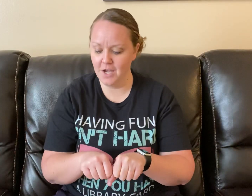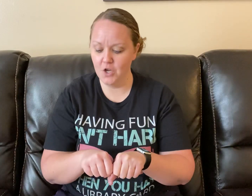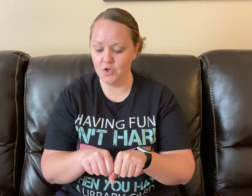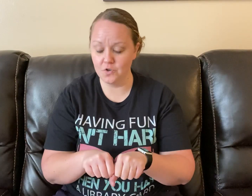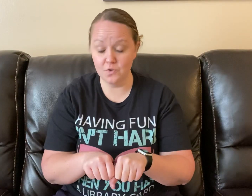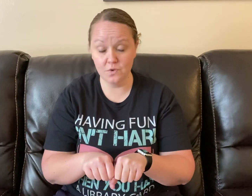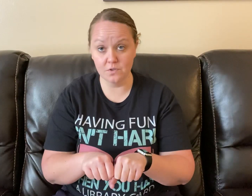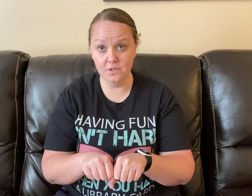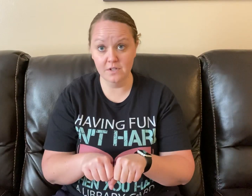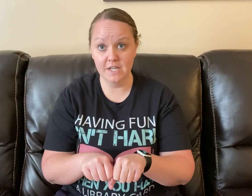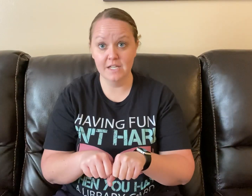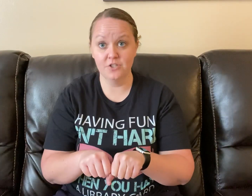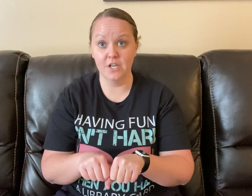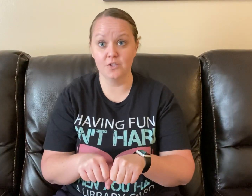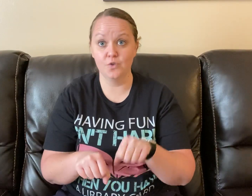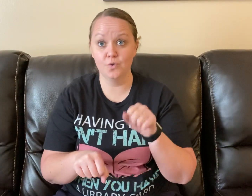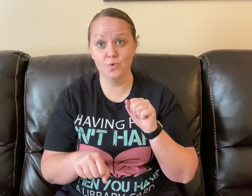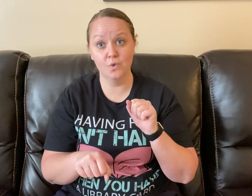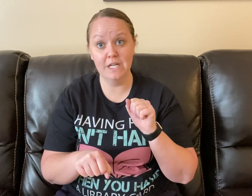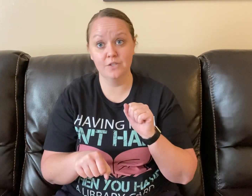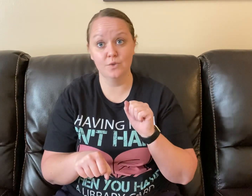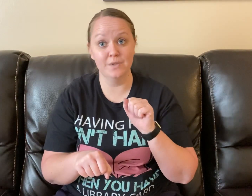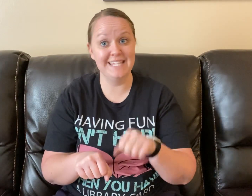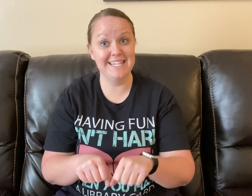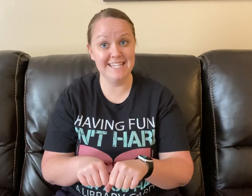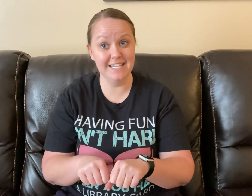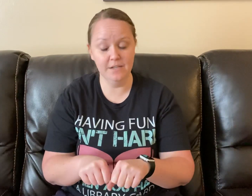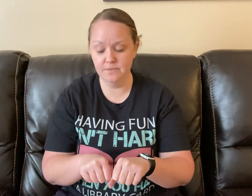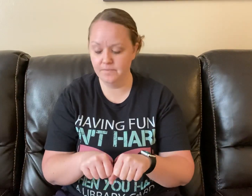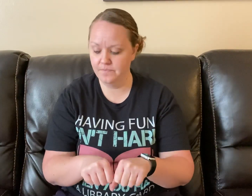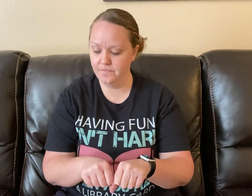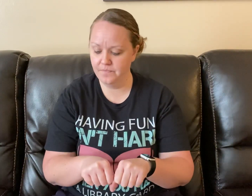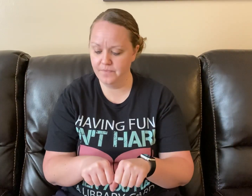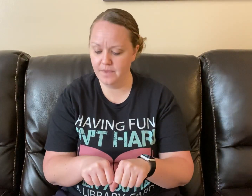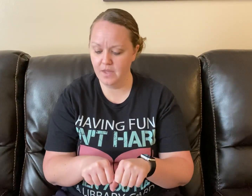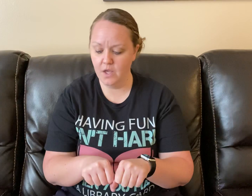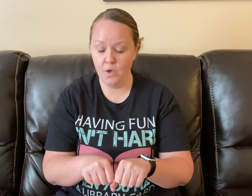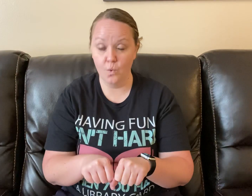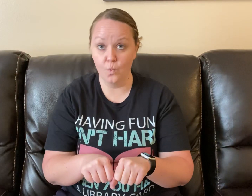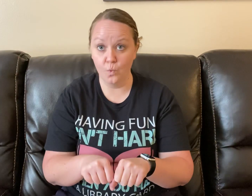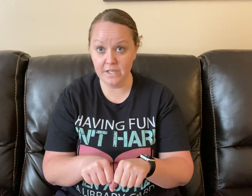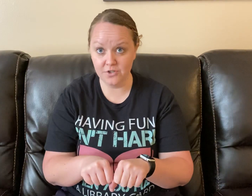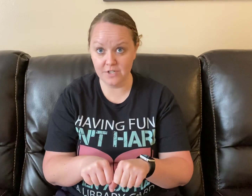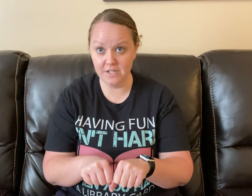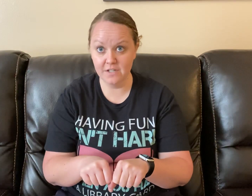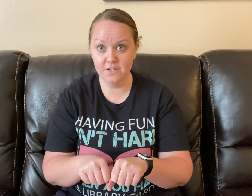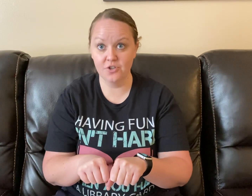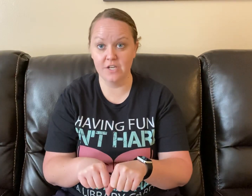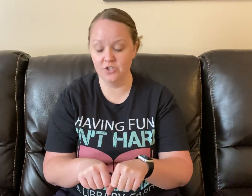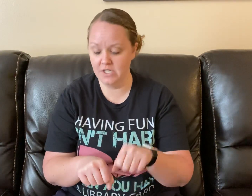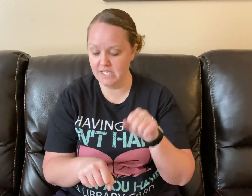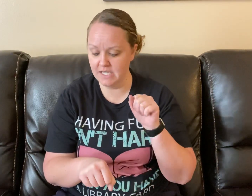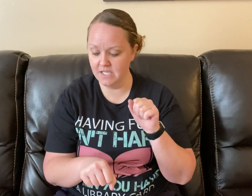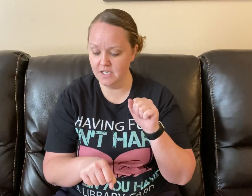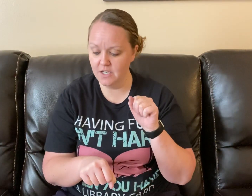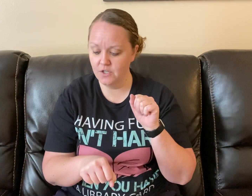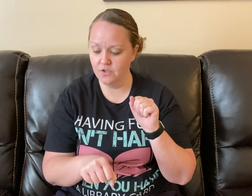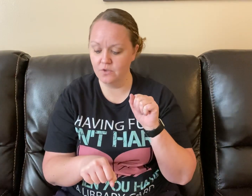Noodle. Change U to E. Wishing. Change I to